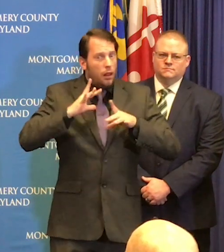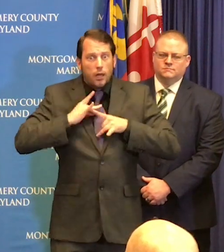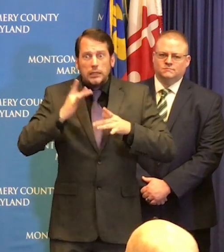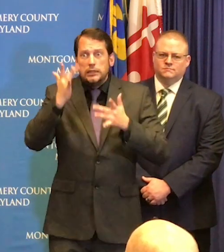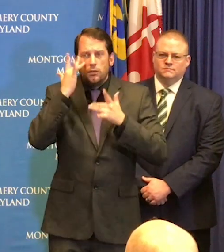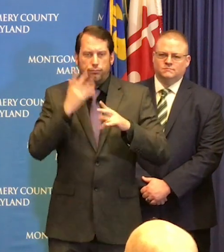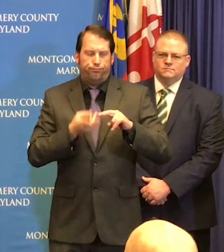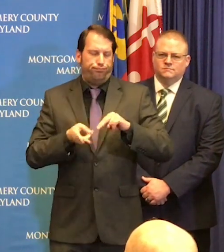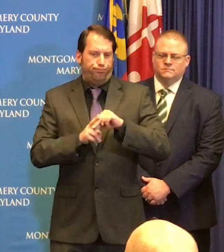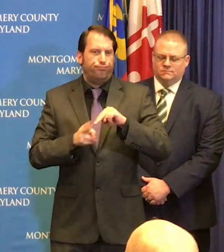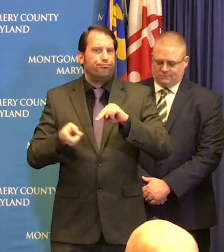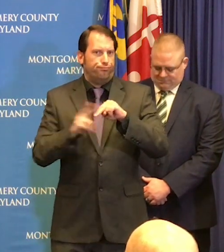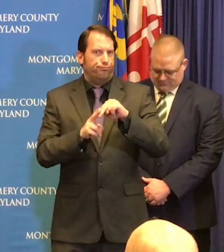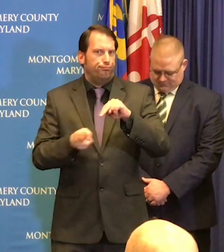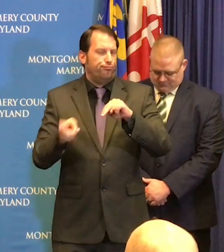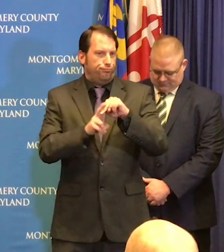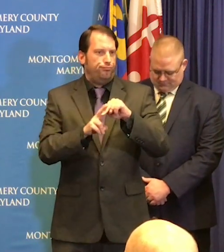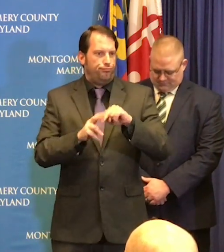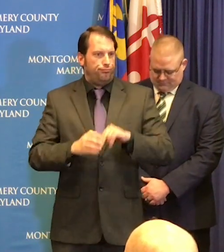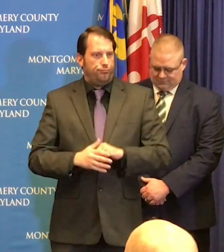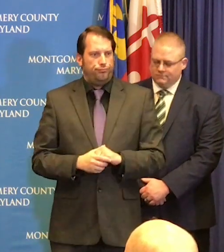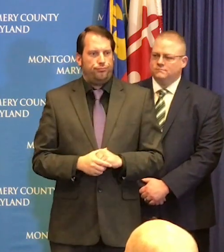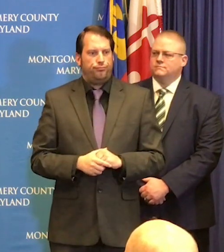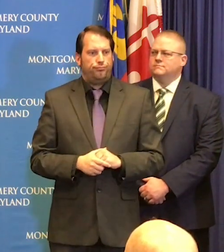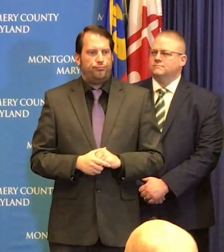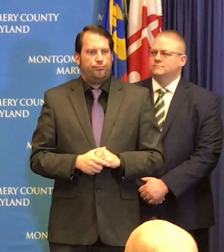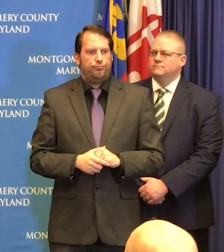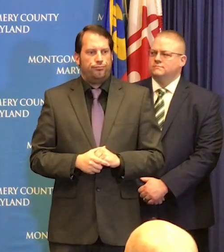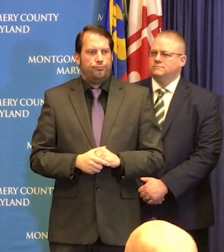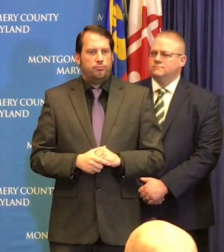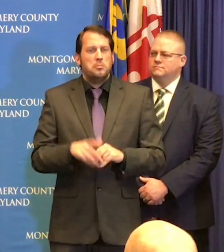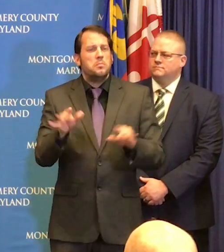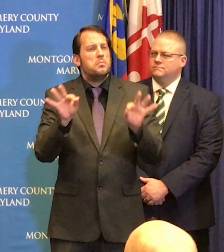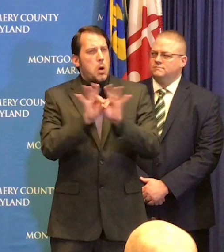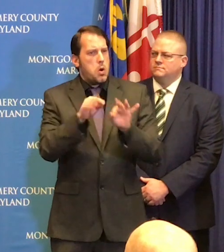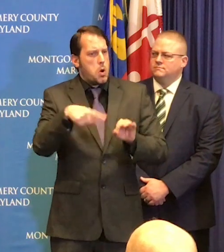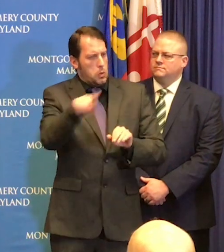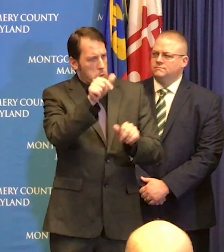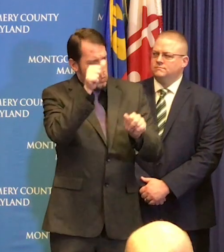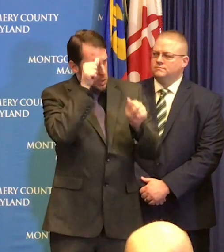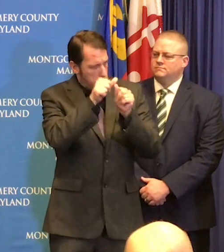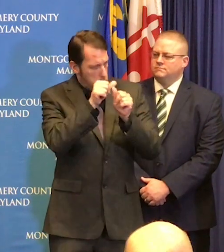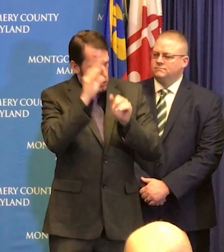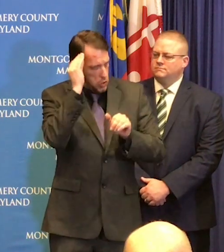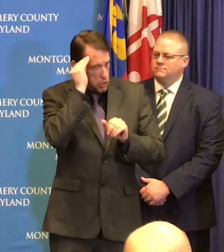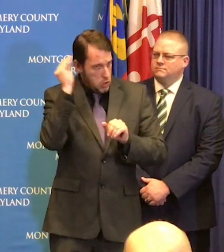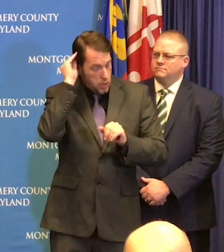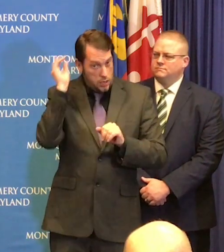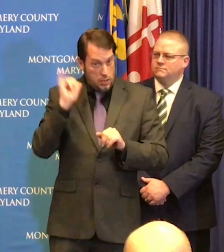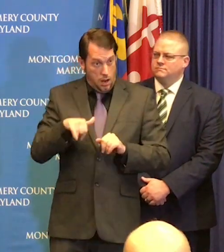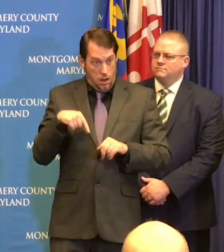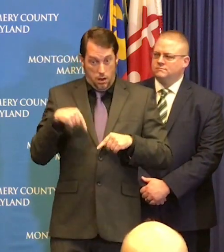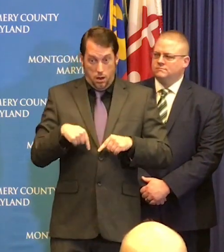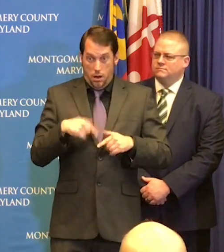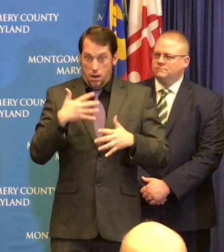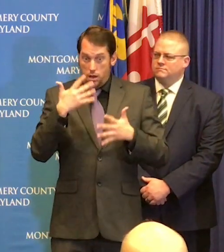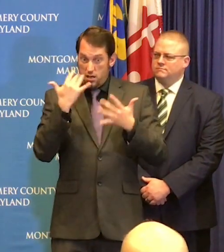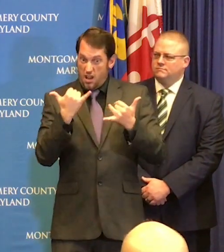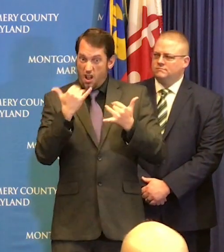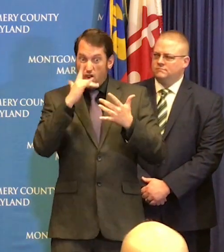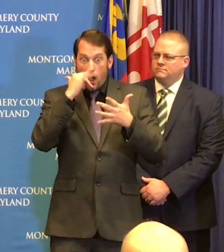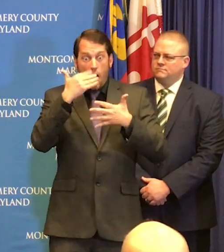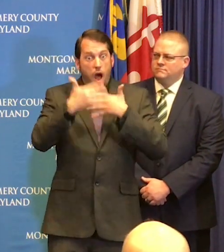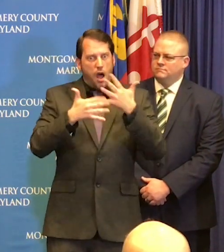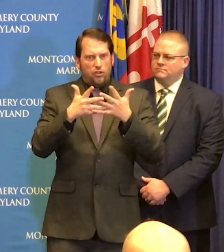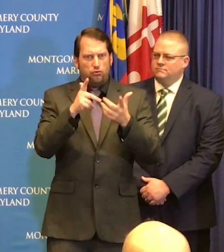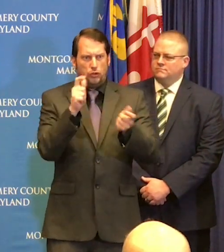perspective is that as this thing develops it's going to continue to evolve and my experience over the last week or so